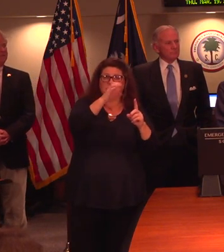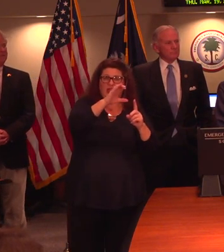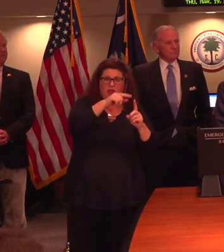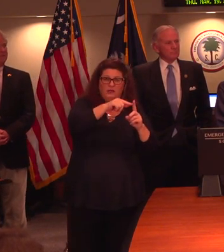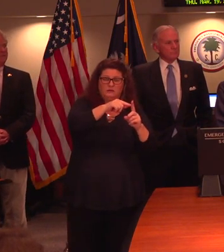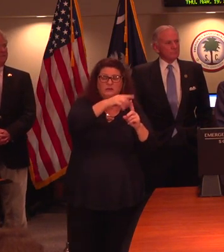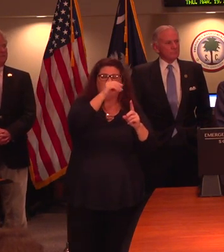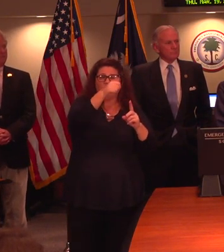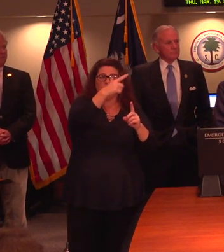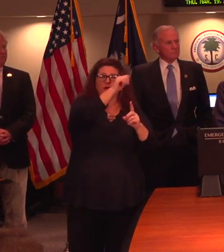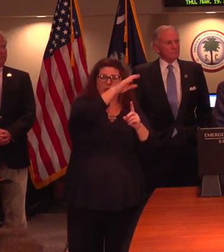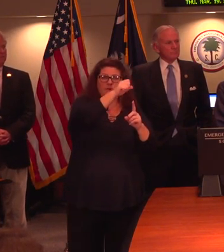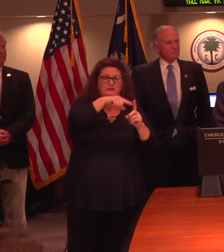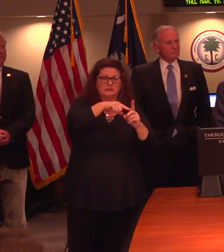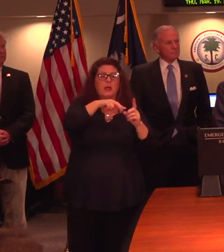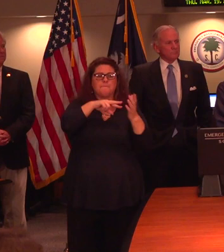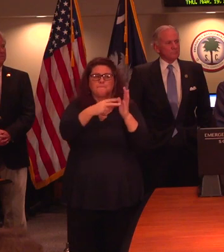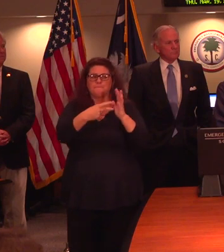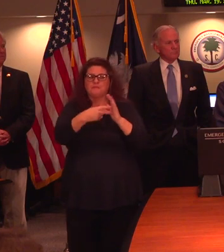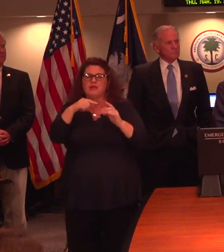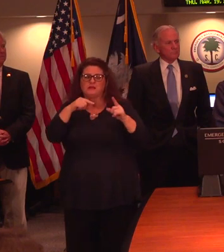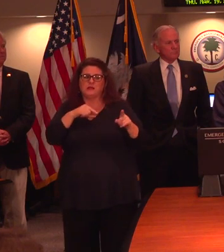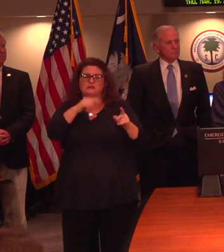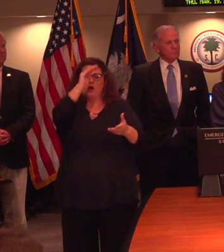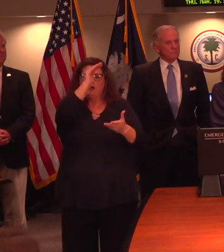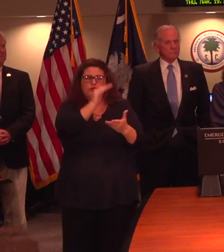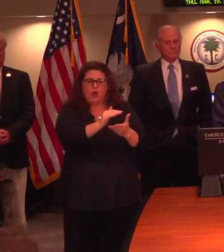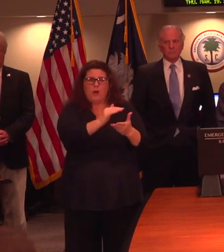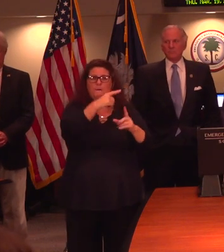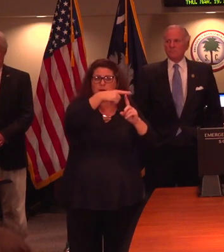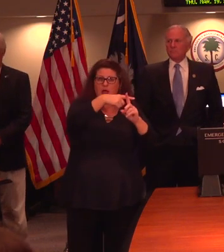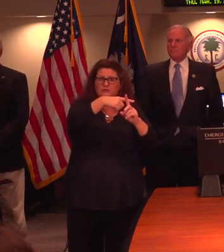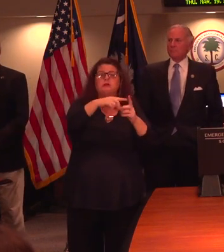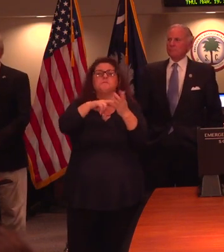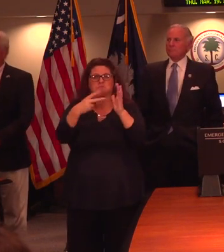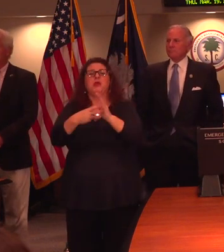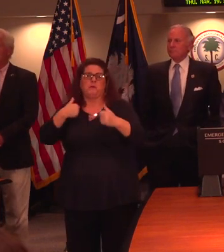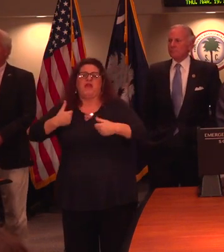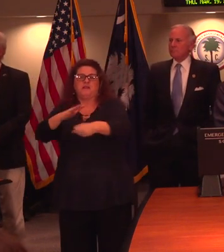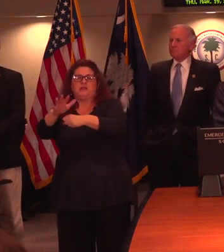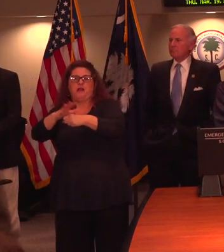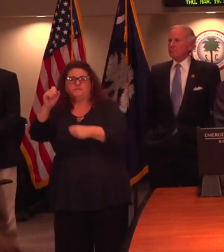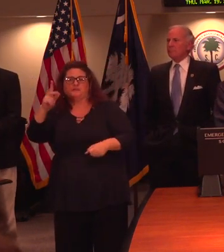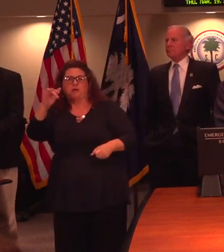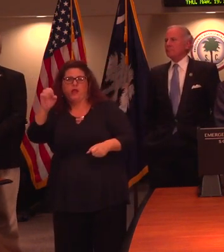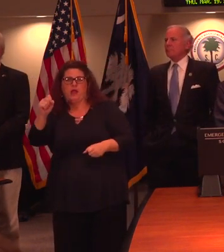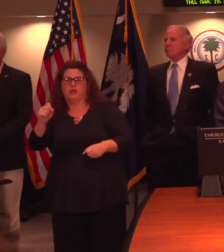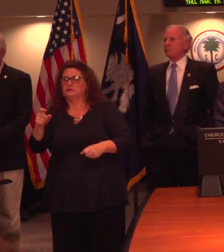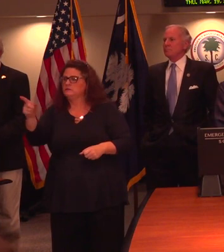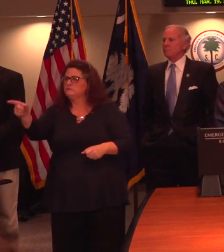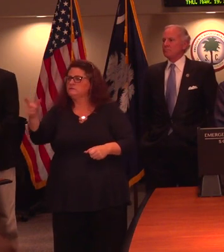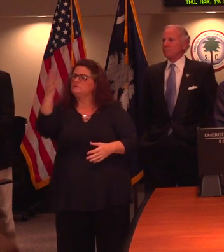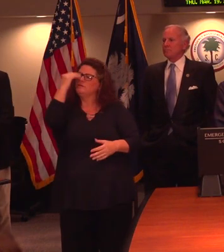tells us that there is adequate sampling when we have such a low percentage of positives. Dr. Bell, why not give more information about the patients,